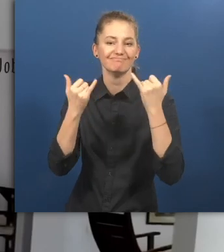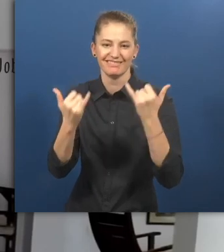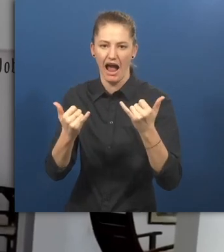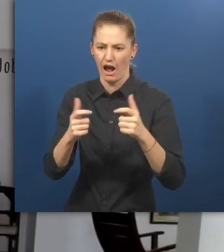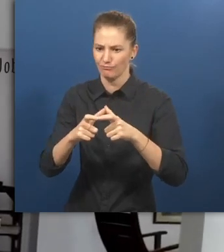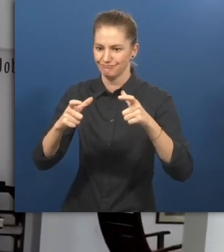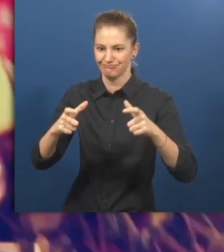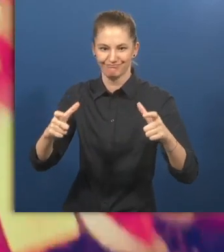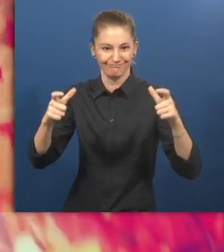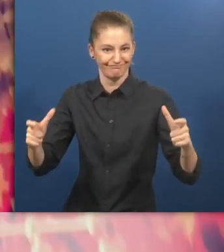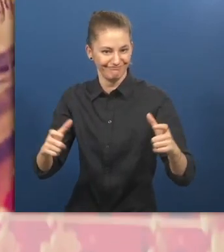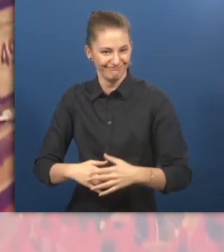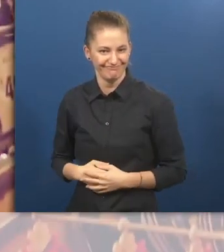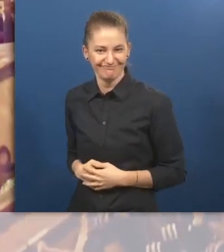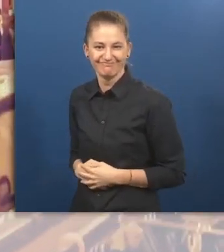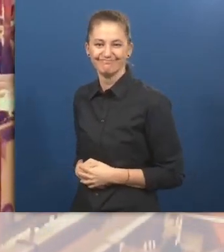now scaling.